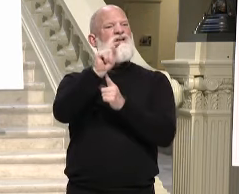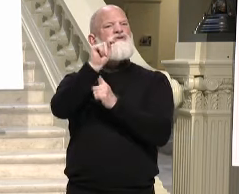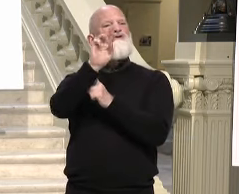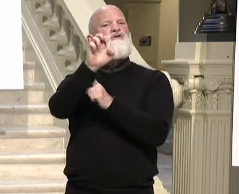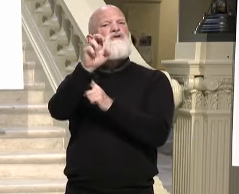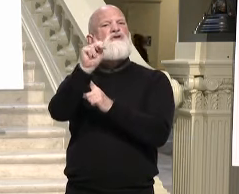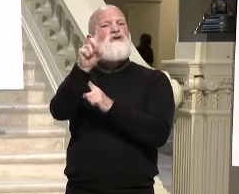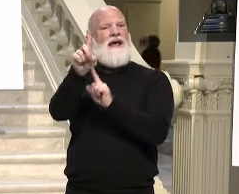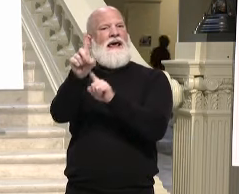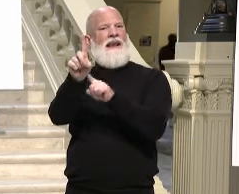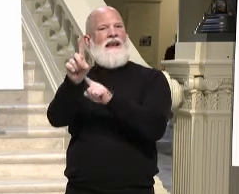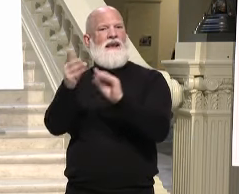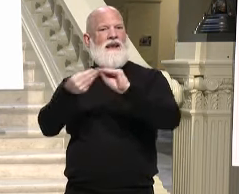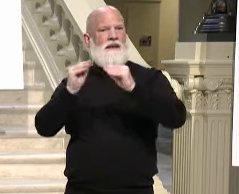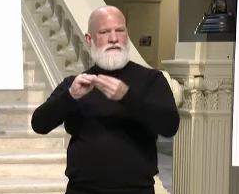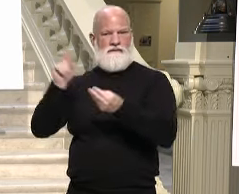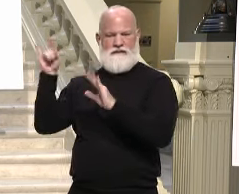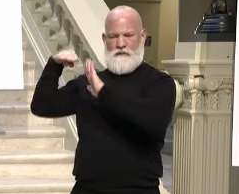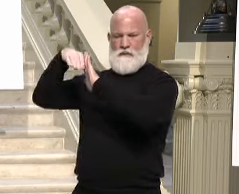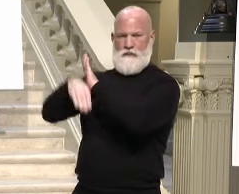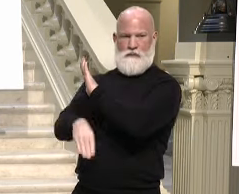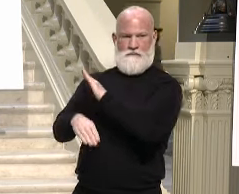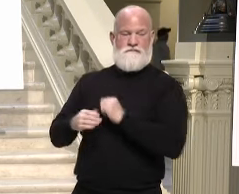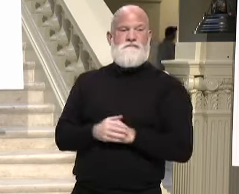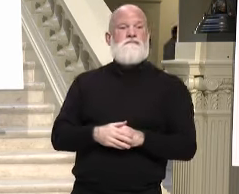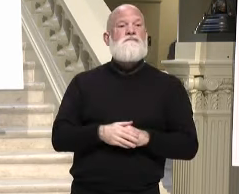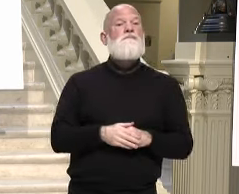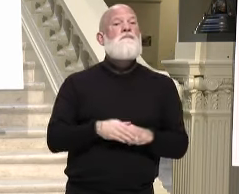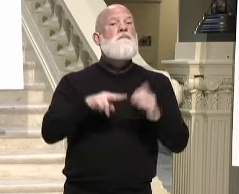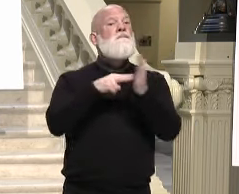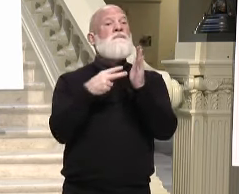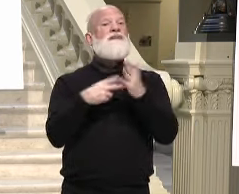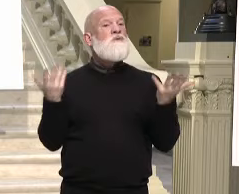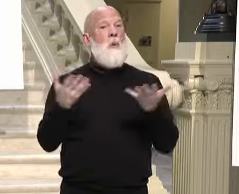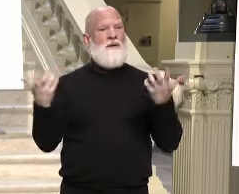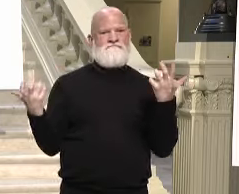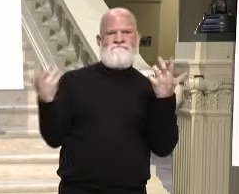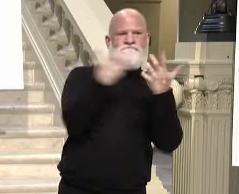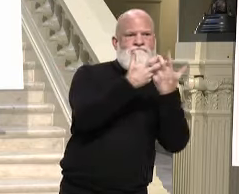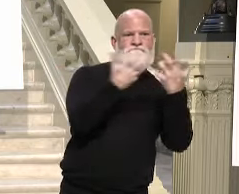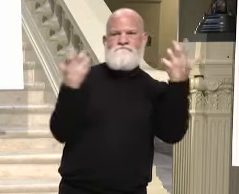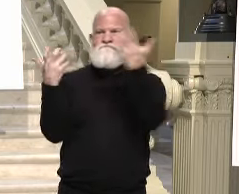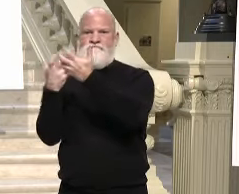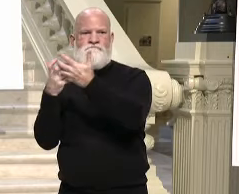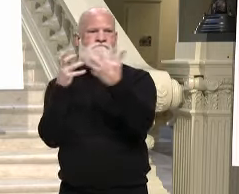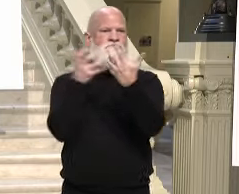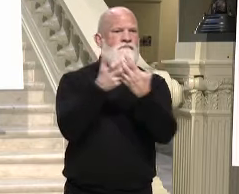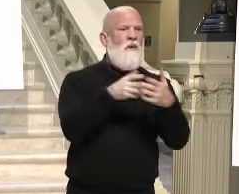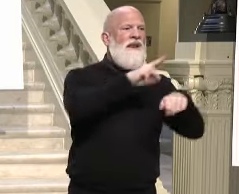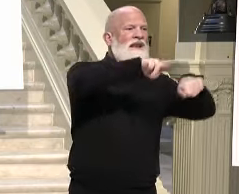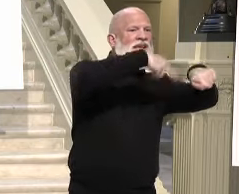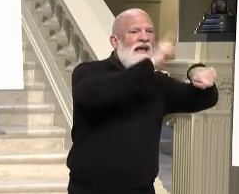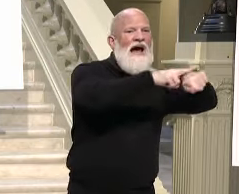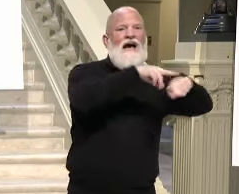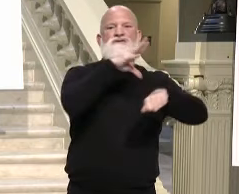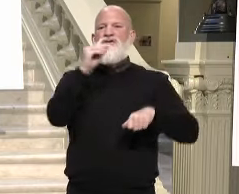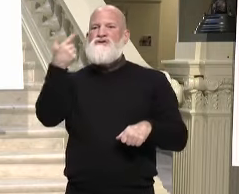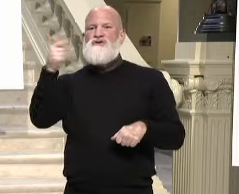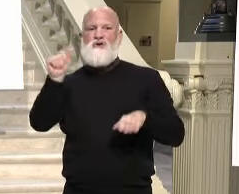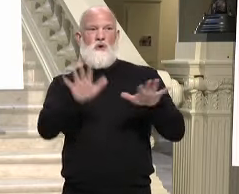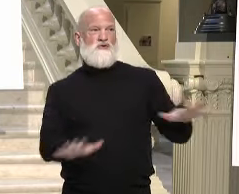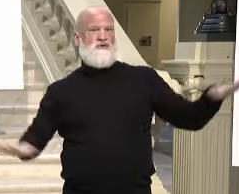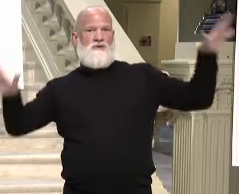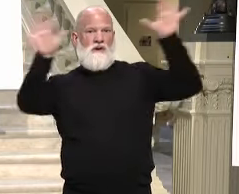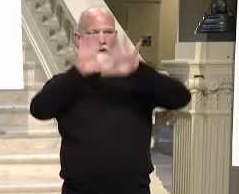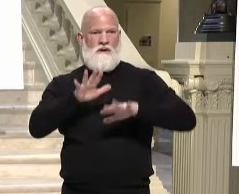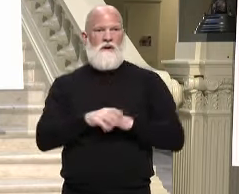-term care facilities and the combined DCH graphics. And this is both nationally and a trend here. And I think this